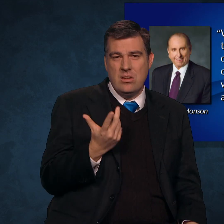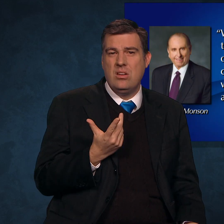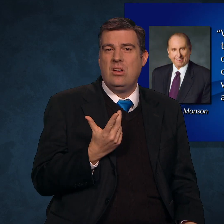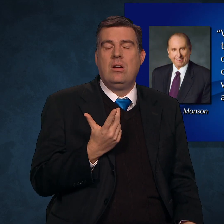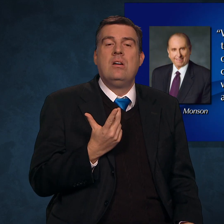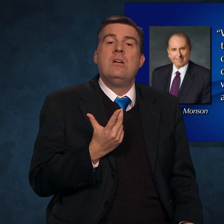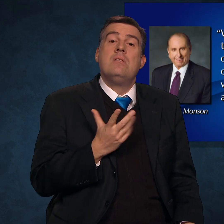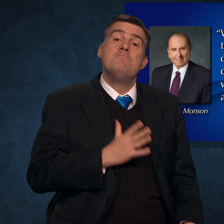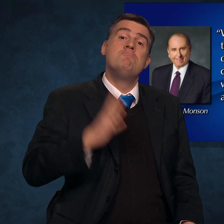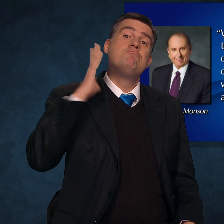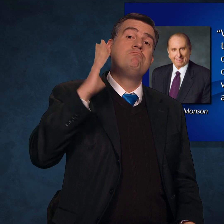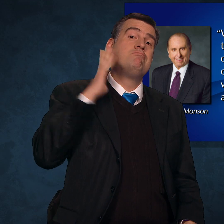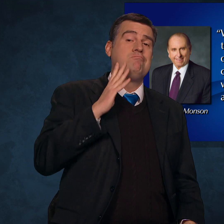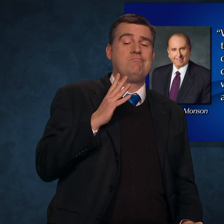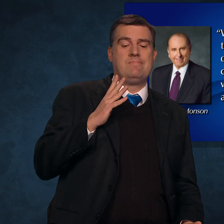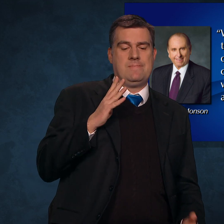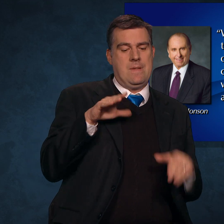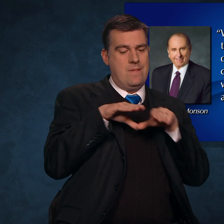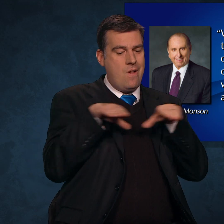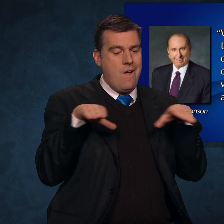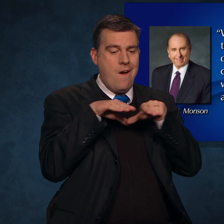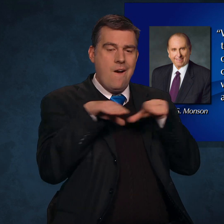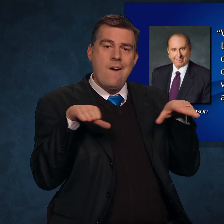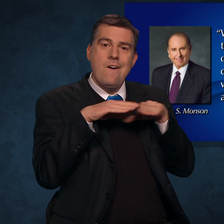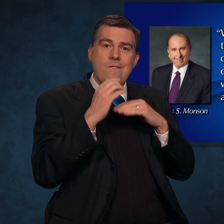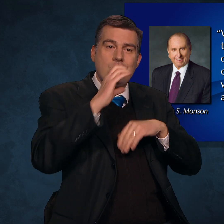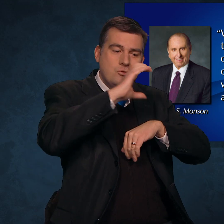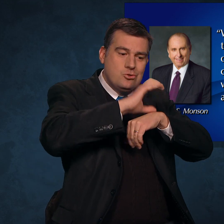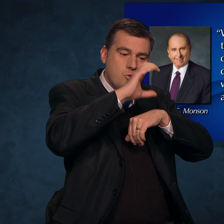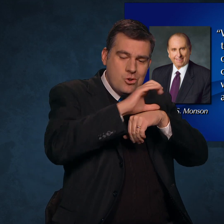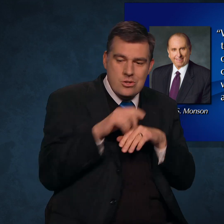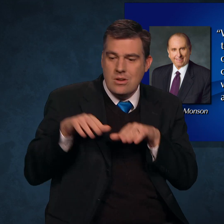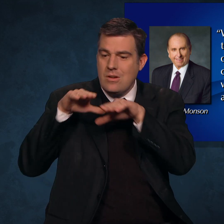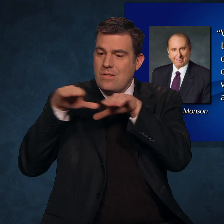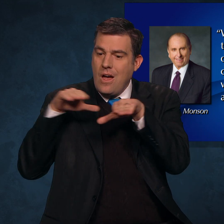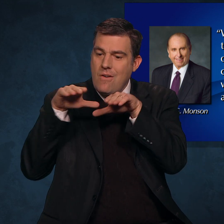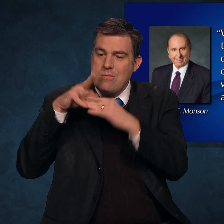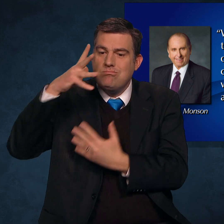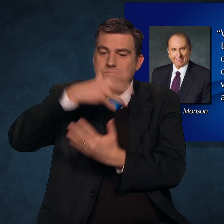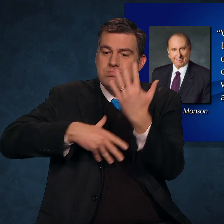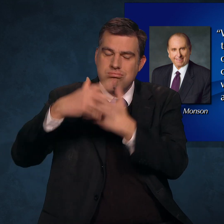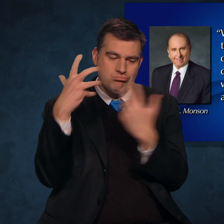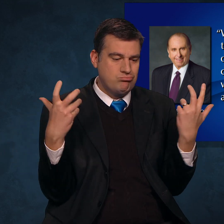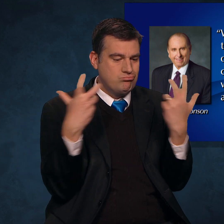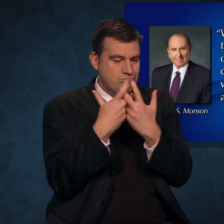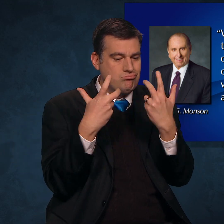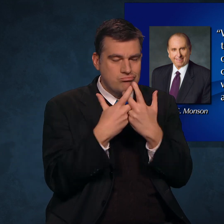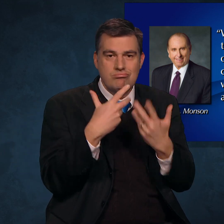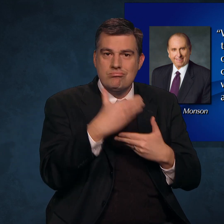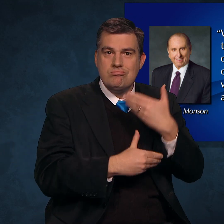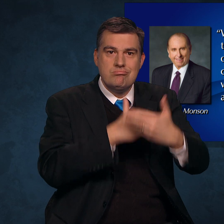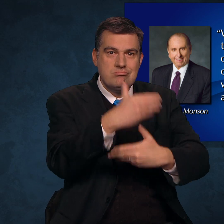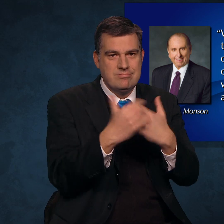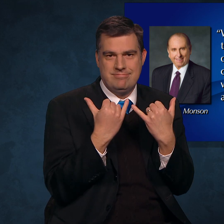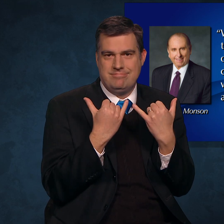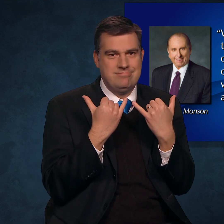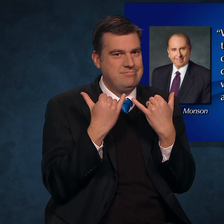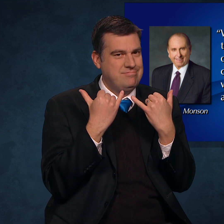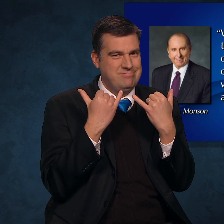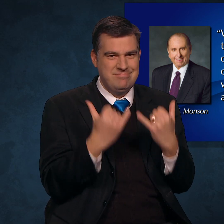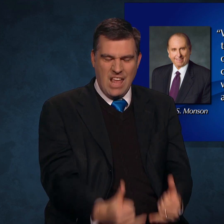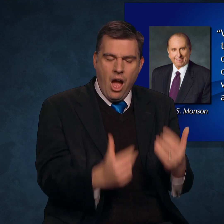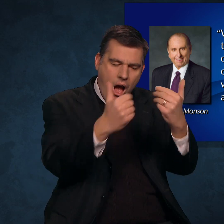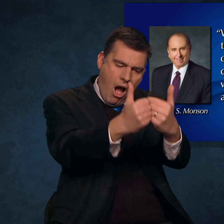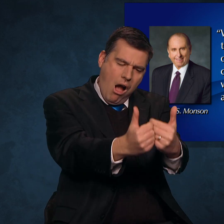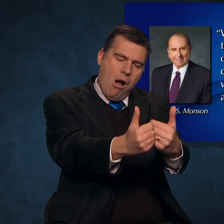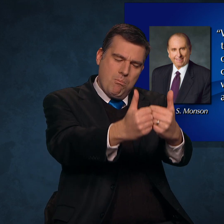Where once the standards of the Church and the standards of society were mostly compatible, now there is